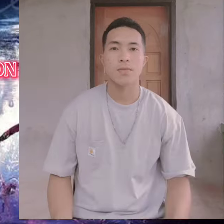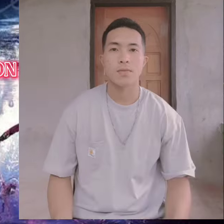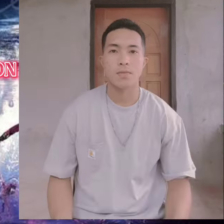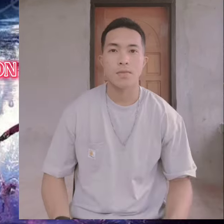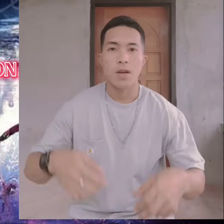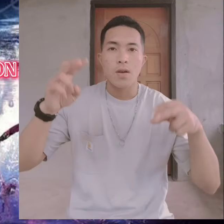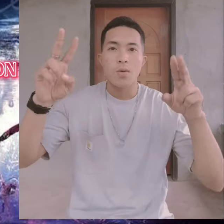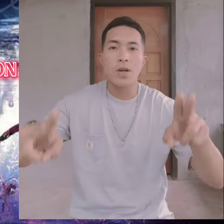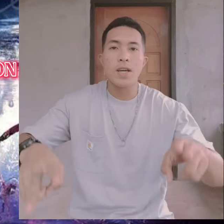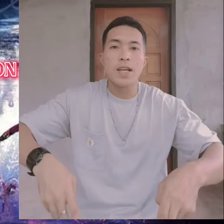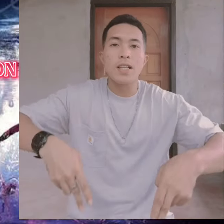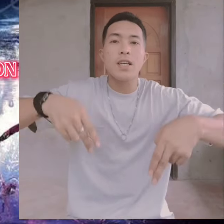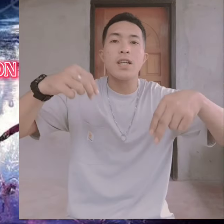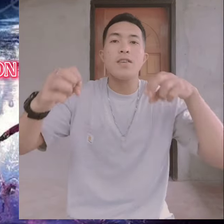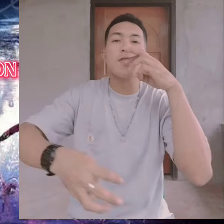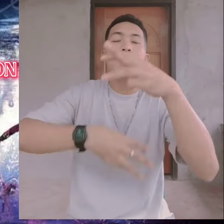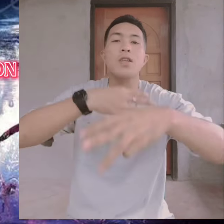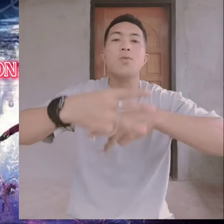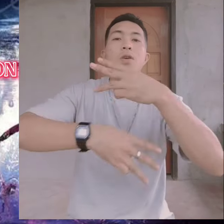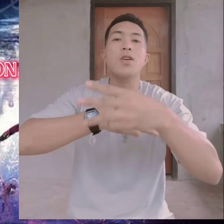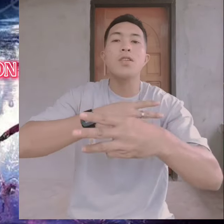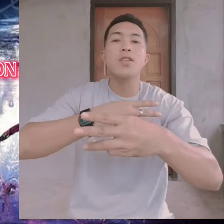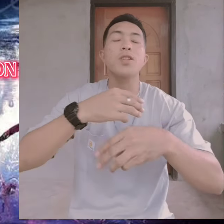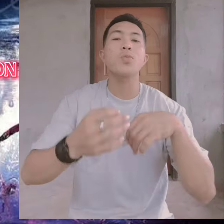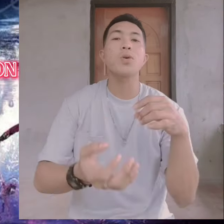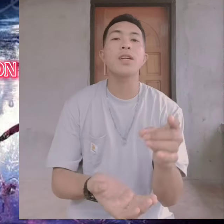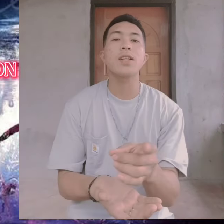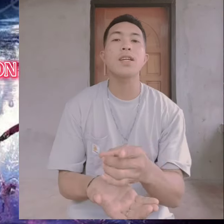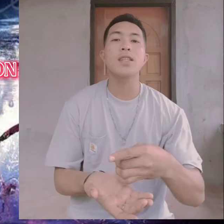We can live in a world that we design